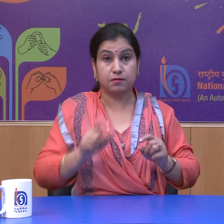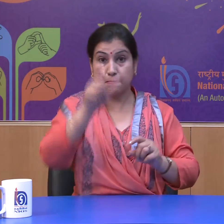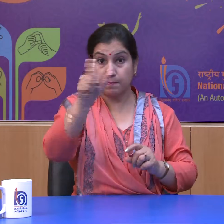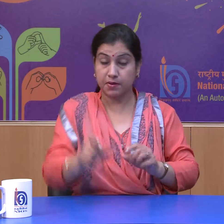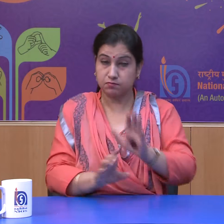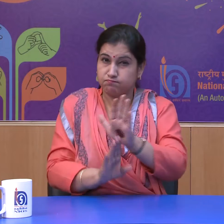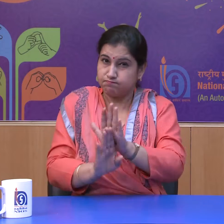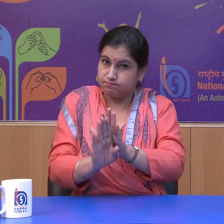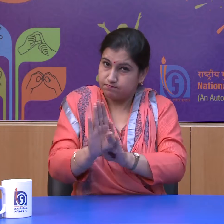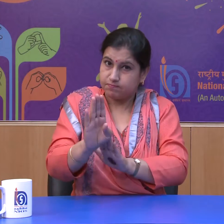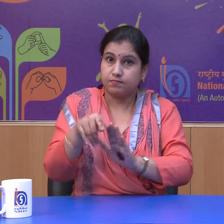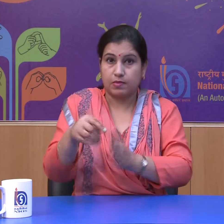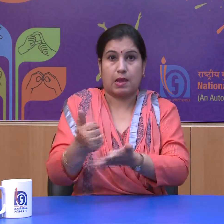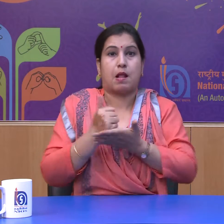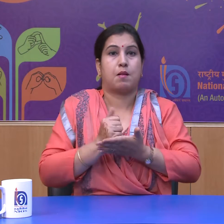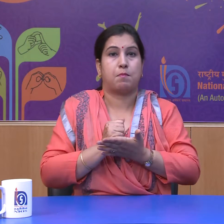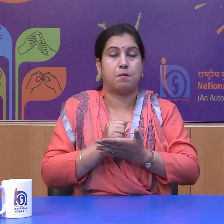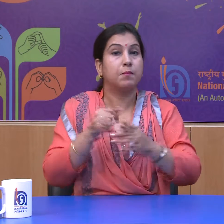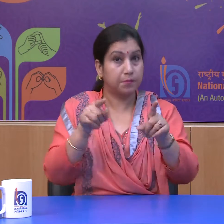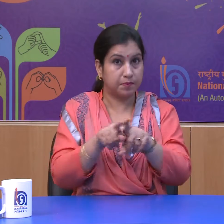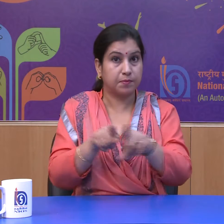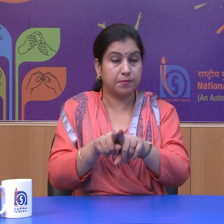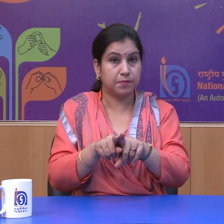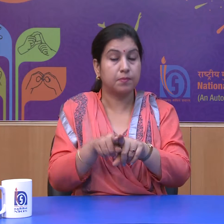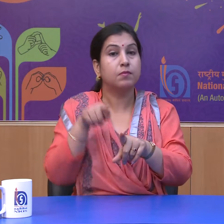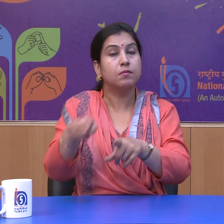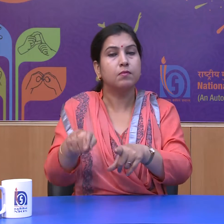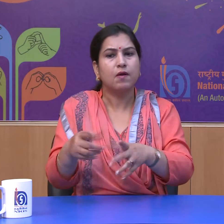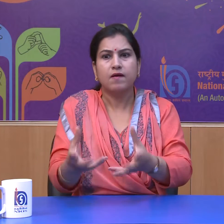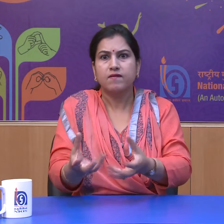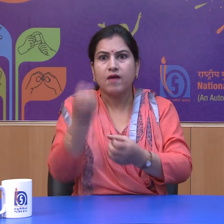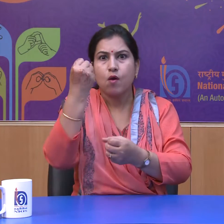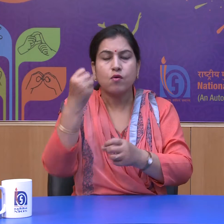and have been recognized by society.